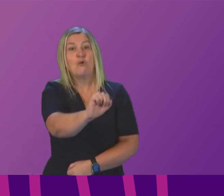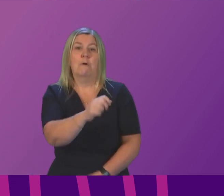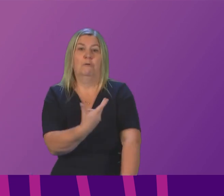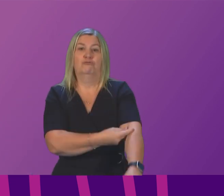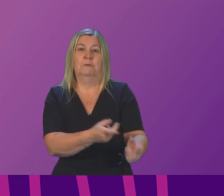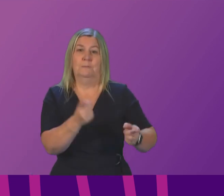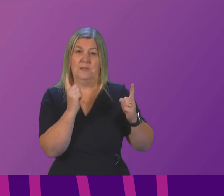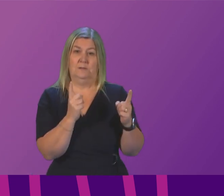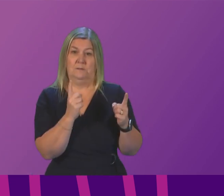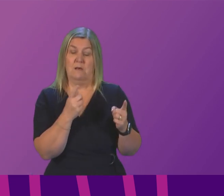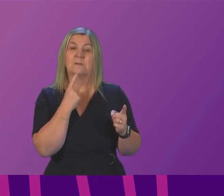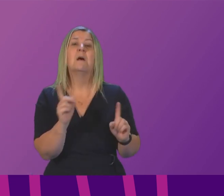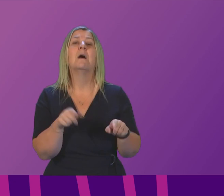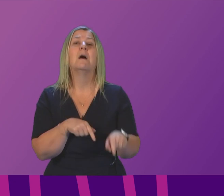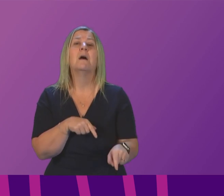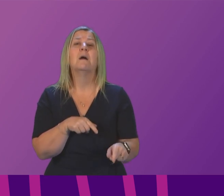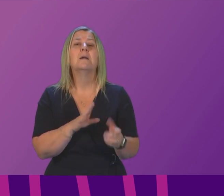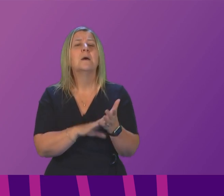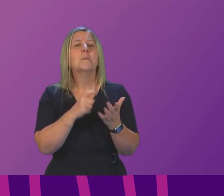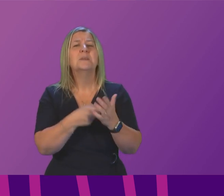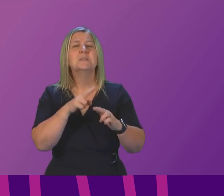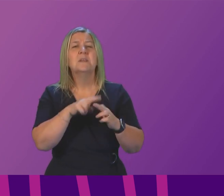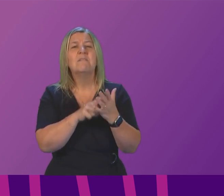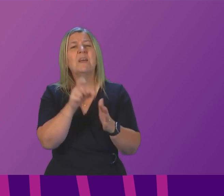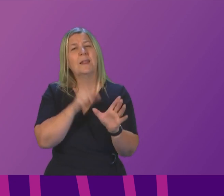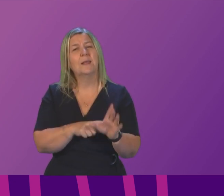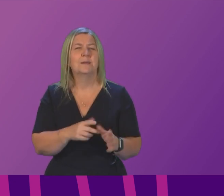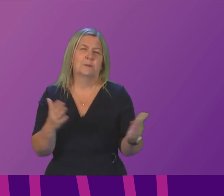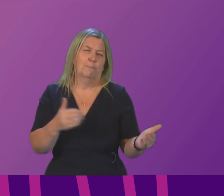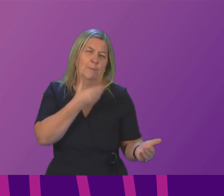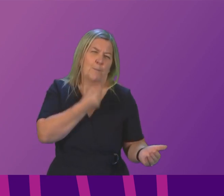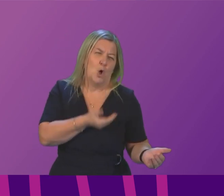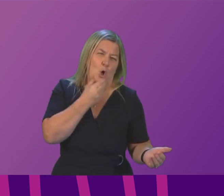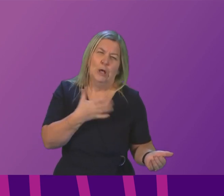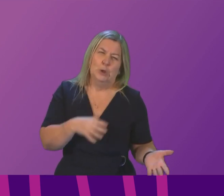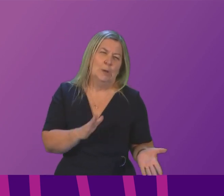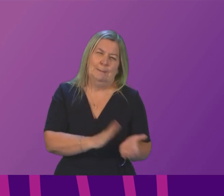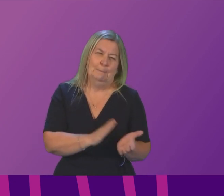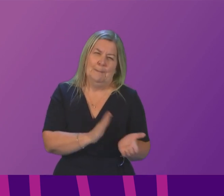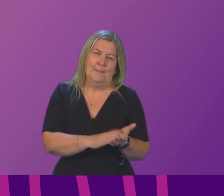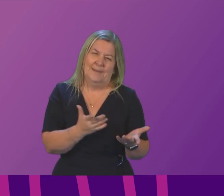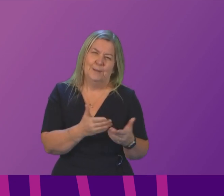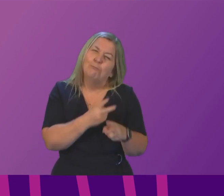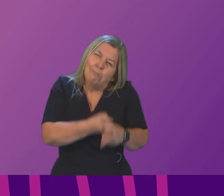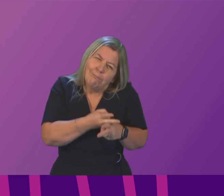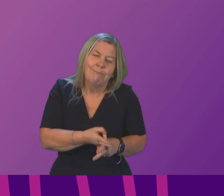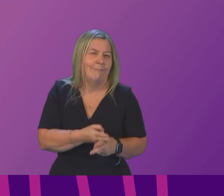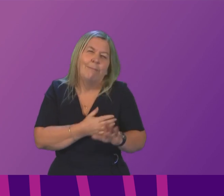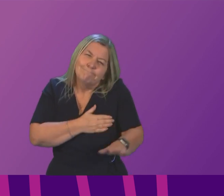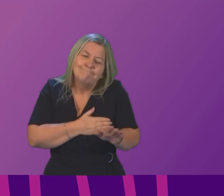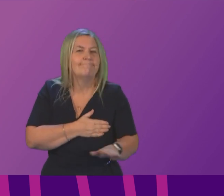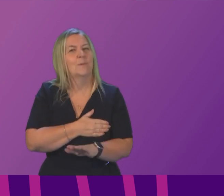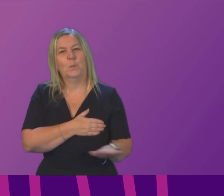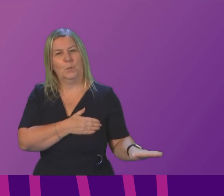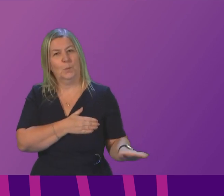Finlay when he raised this issue Mr Finlay is a big boy now he doesn't need his mammy to hold his hand I'm sure he will be able to